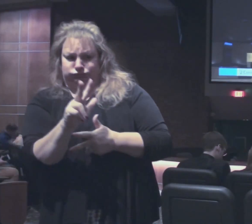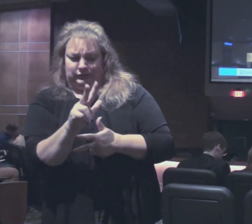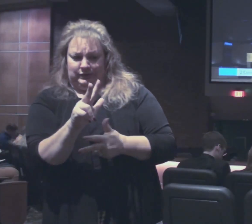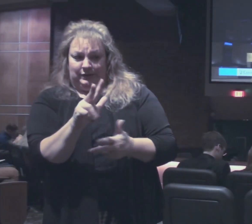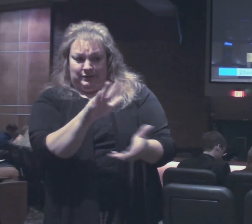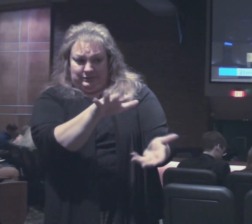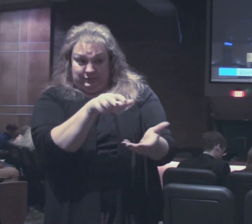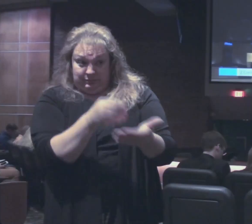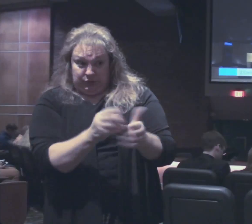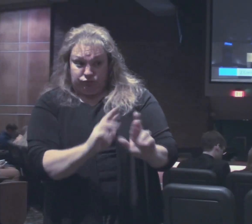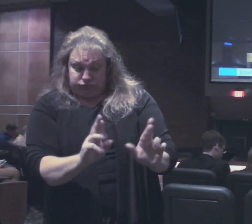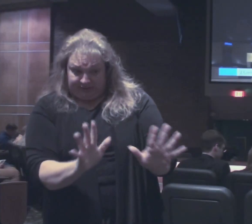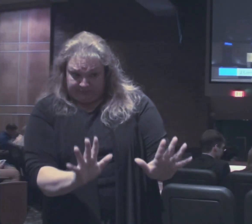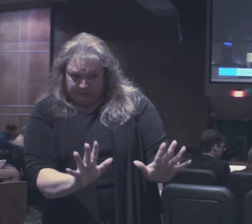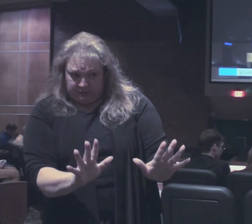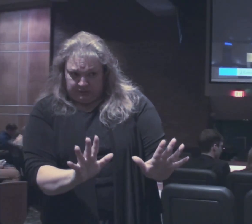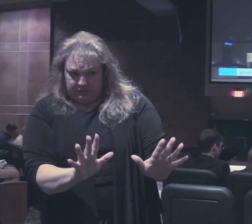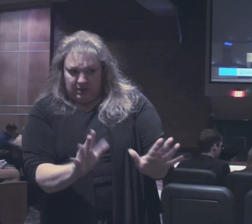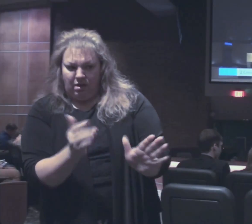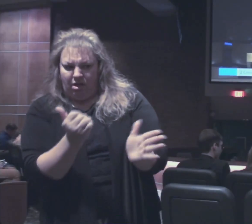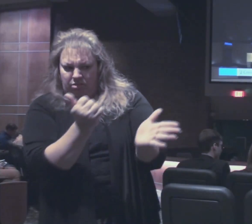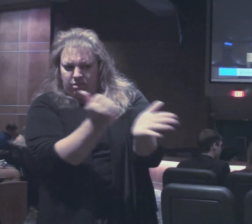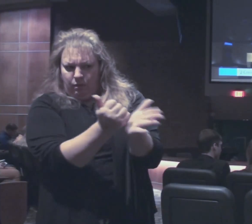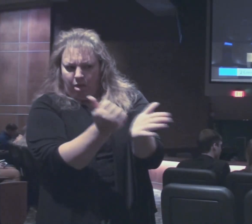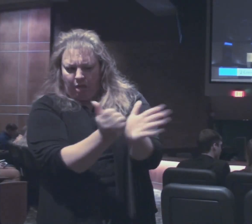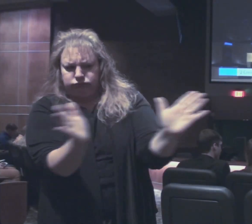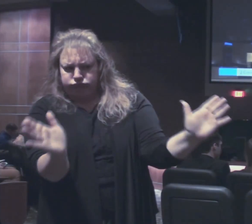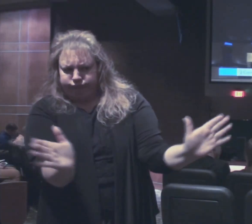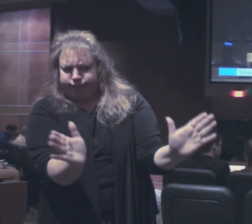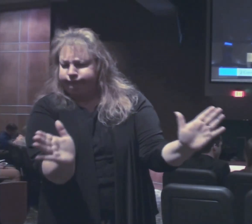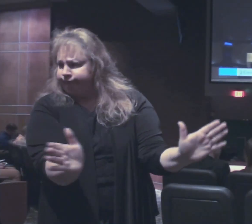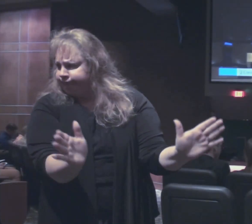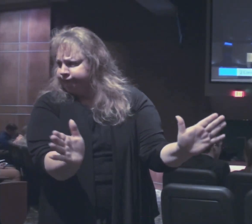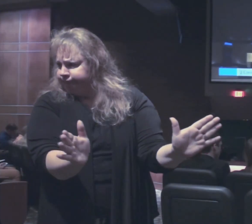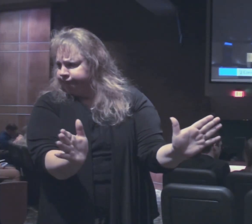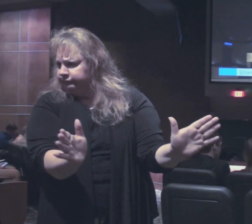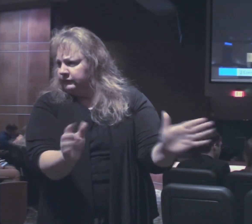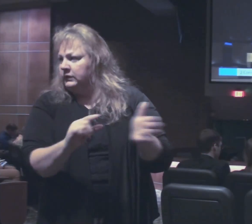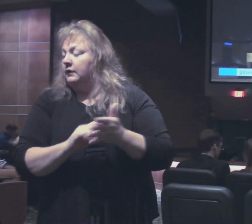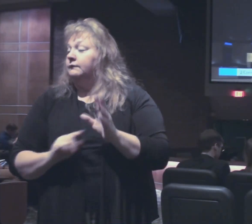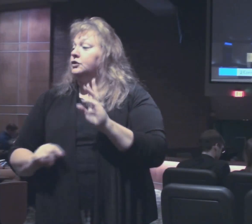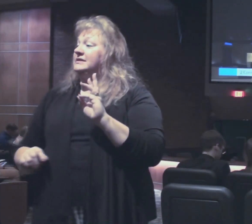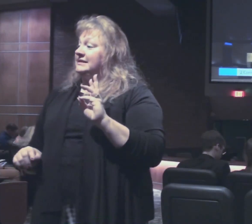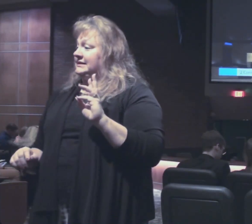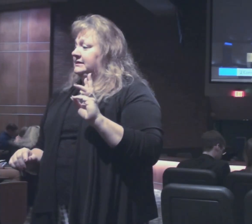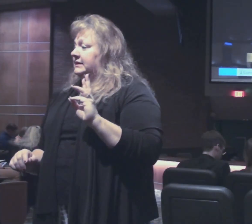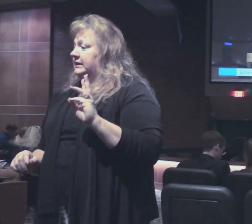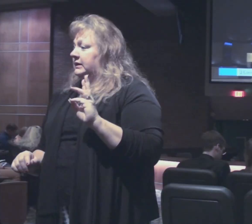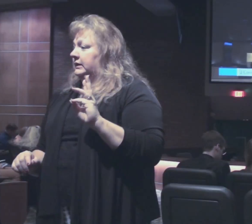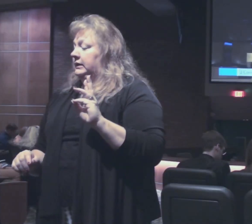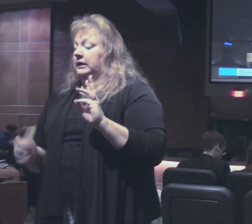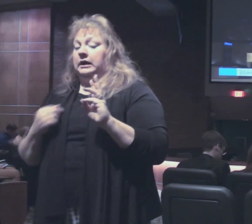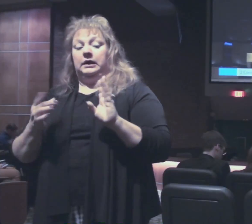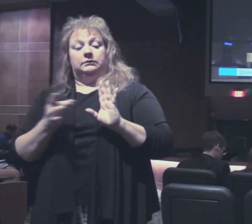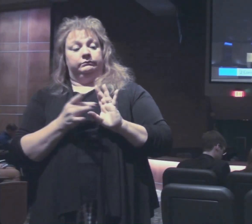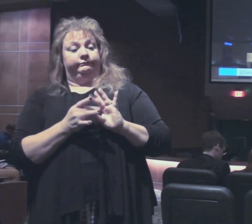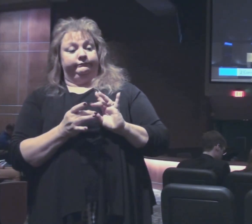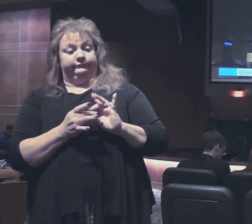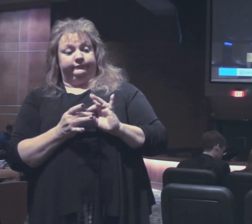getting the offering ready and they'll help and encourage. Verse 6, now this I say,